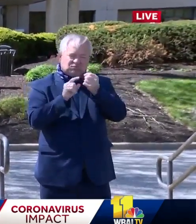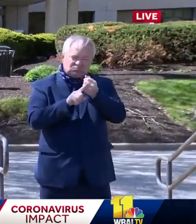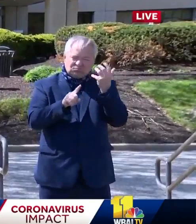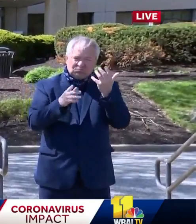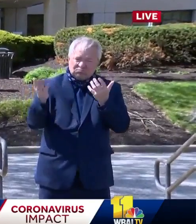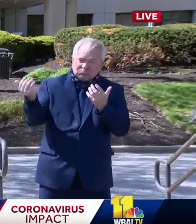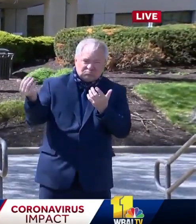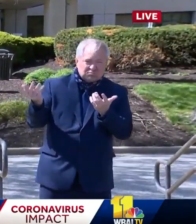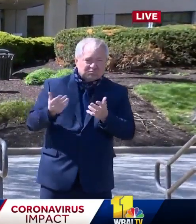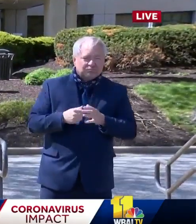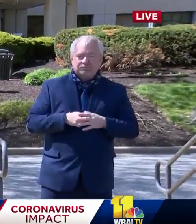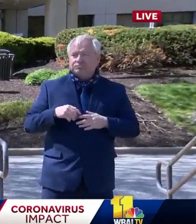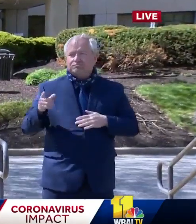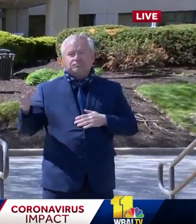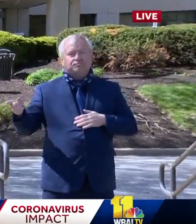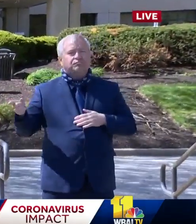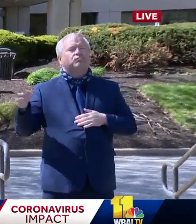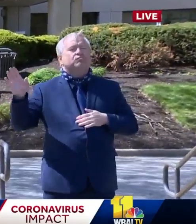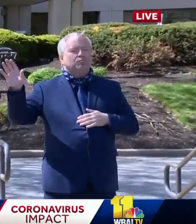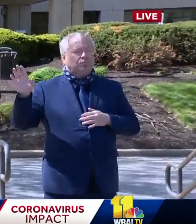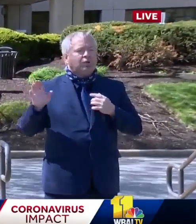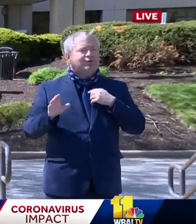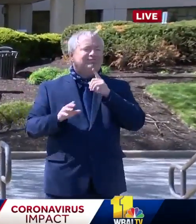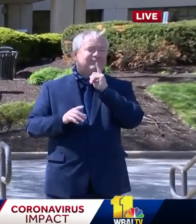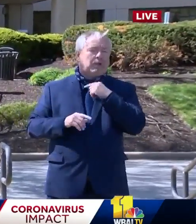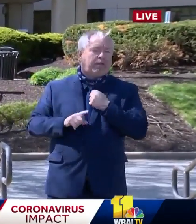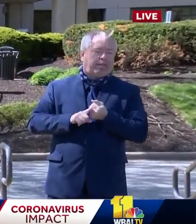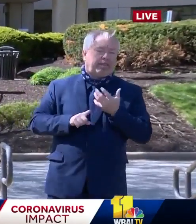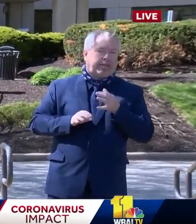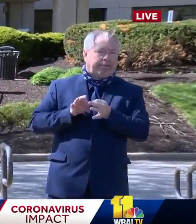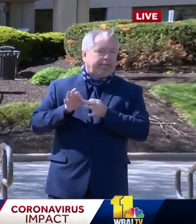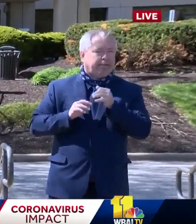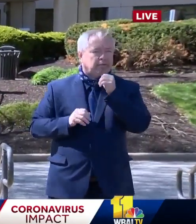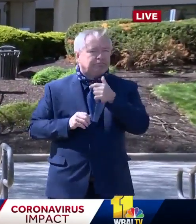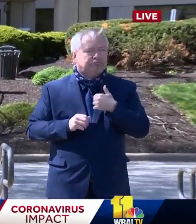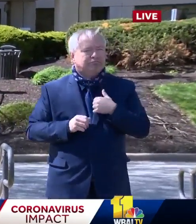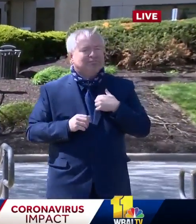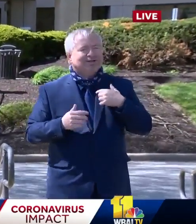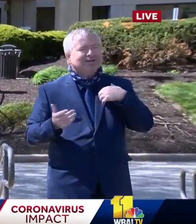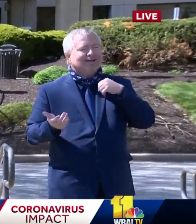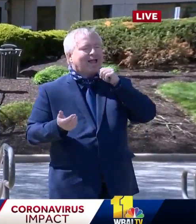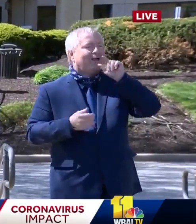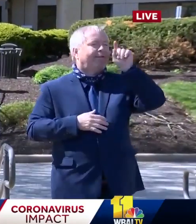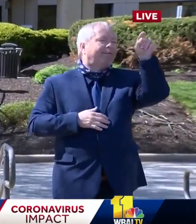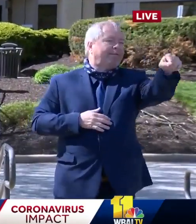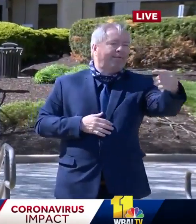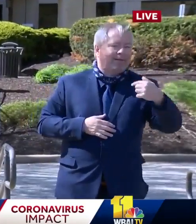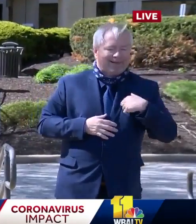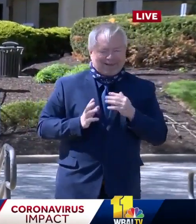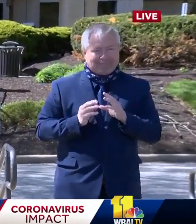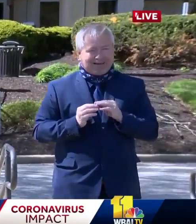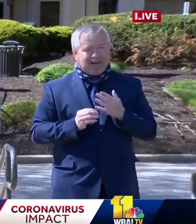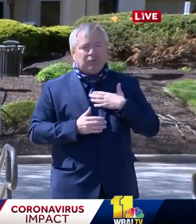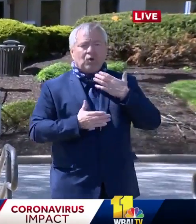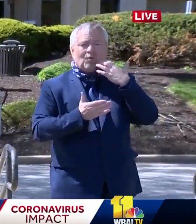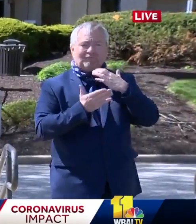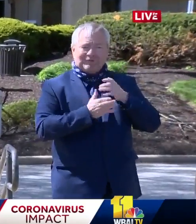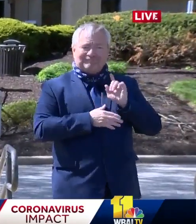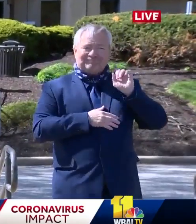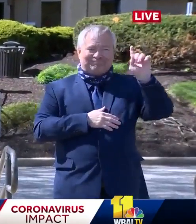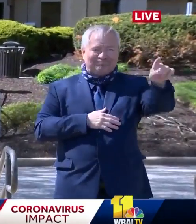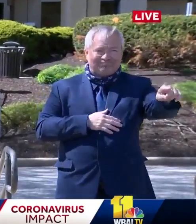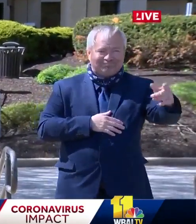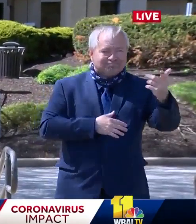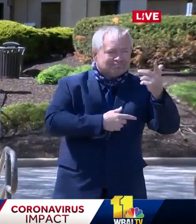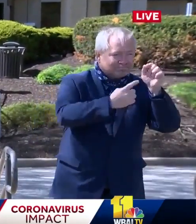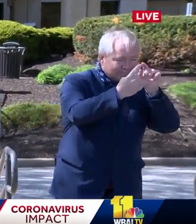can't tell you a whole lot about it other than, uh, uh, I was in a, in an important, uh, meeting earlier, but the first lady did go out and greet the Koreans again, once again, on the